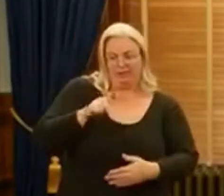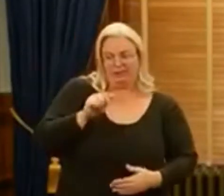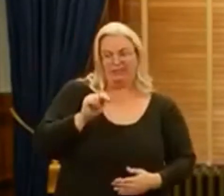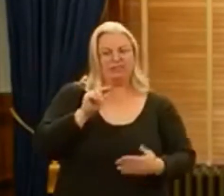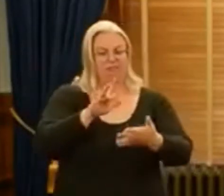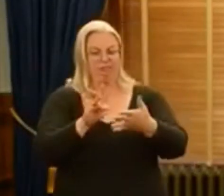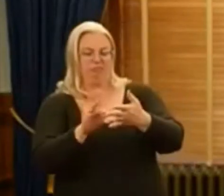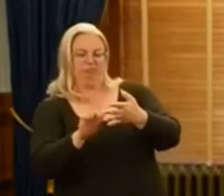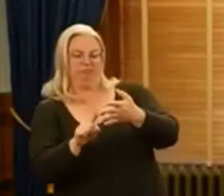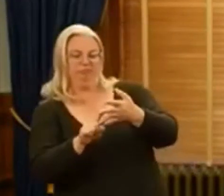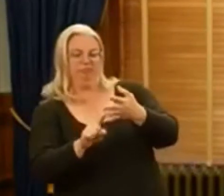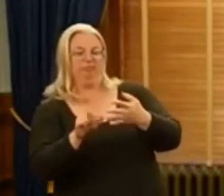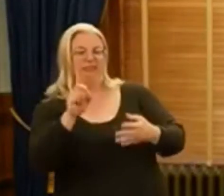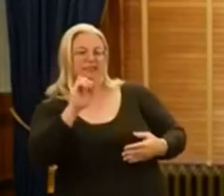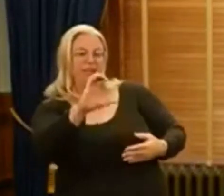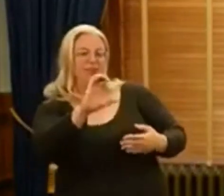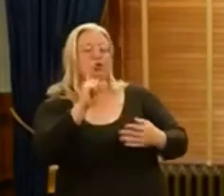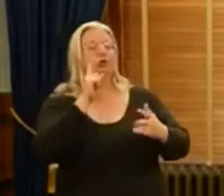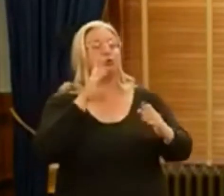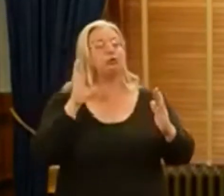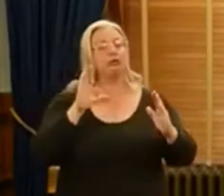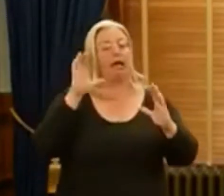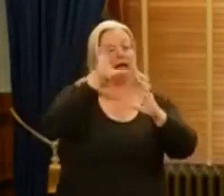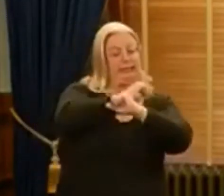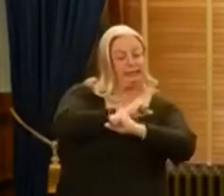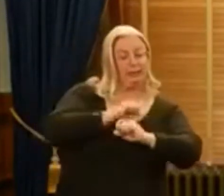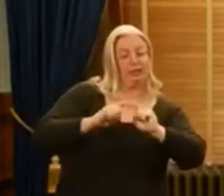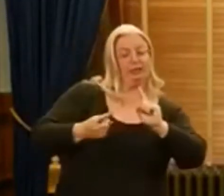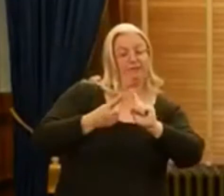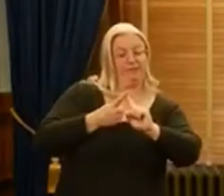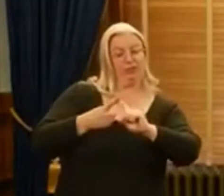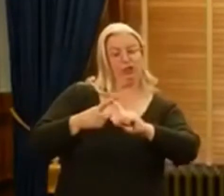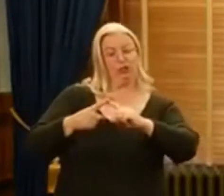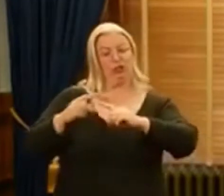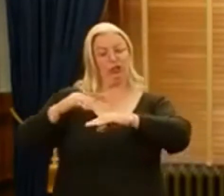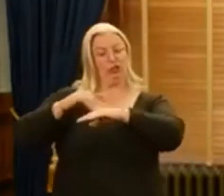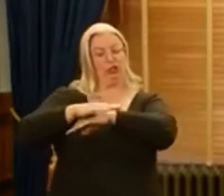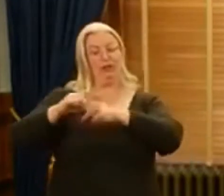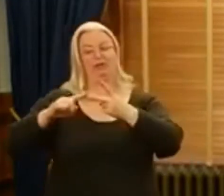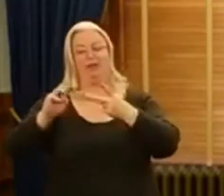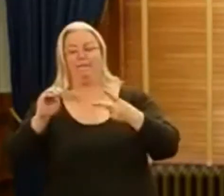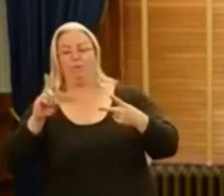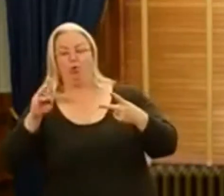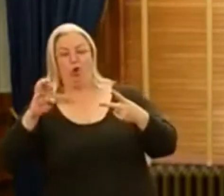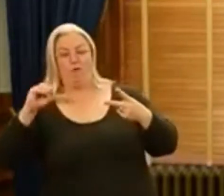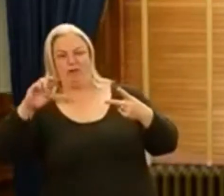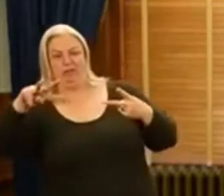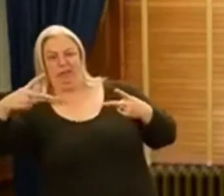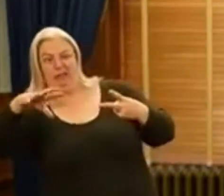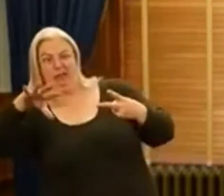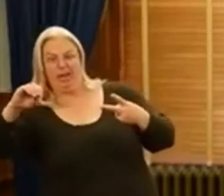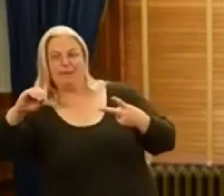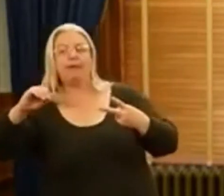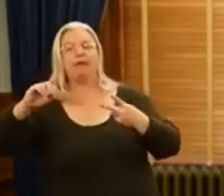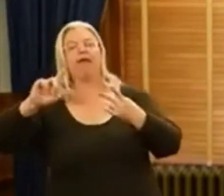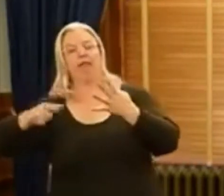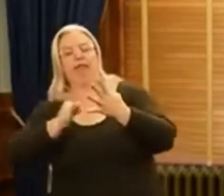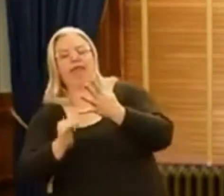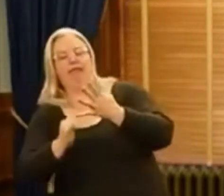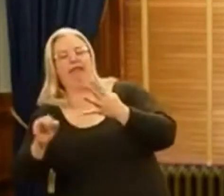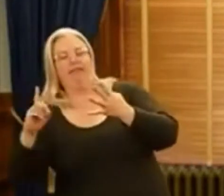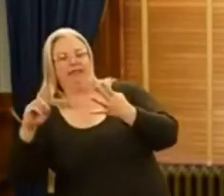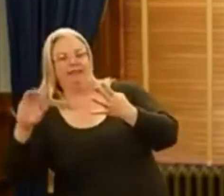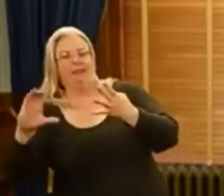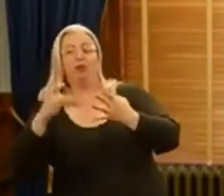mid-December. While we are estimating the first shipment from Moderna will arrive shortly thereafter, and with shipments from both